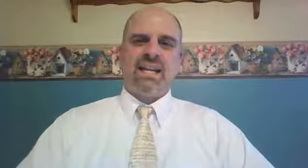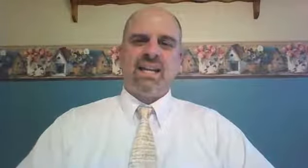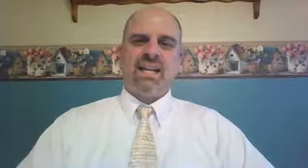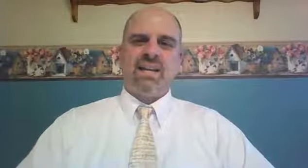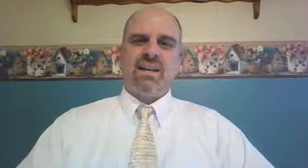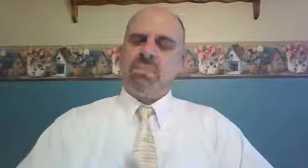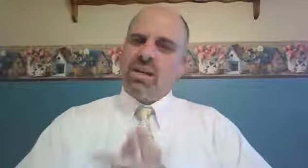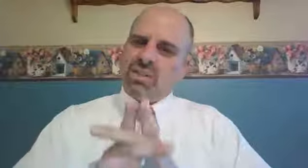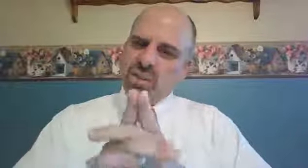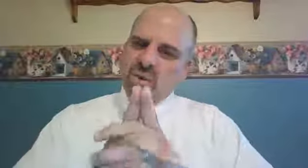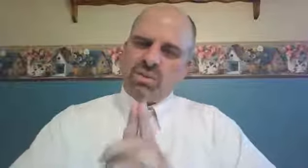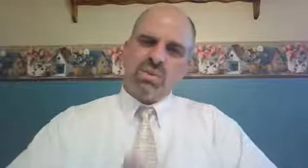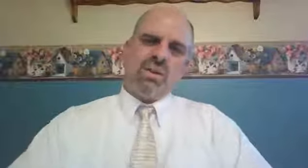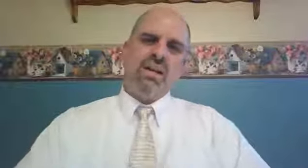But is it your story?